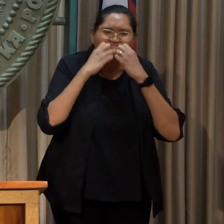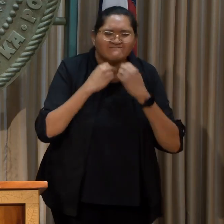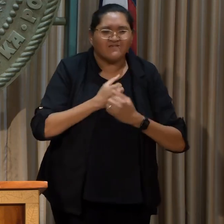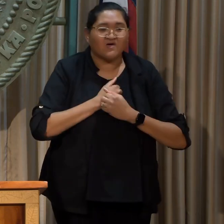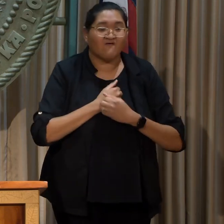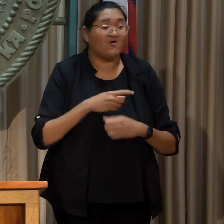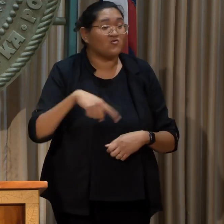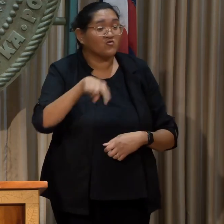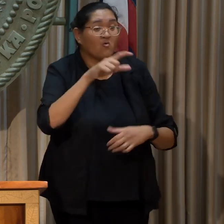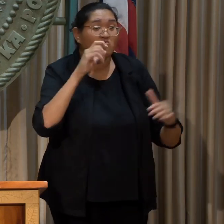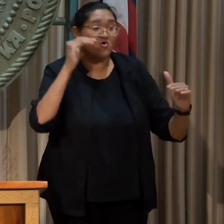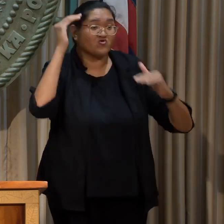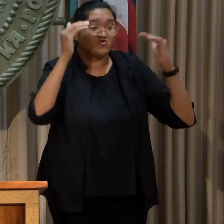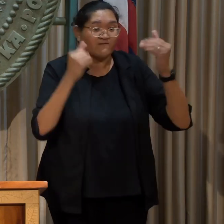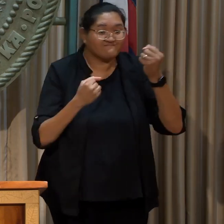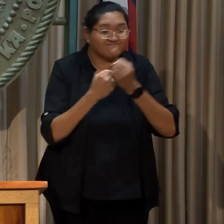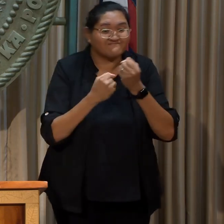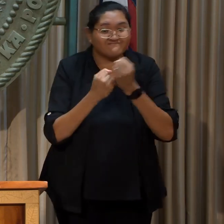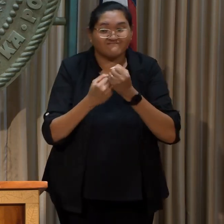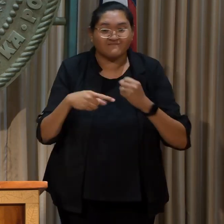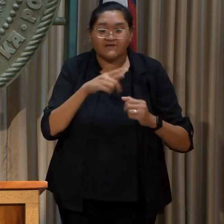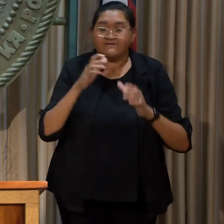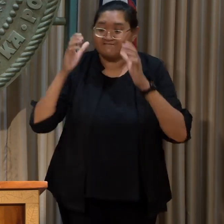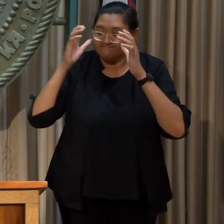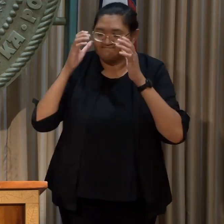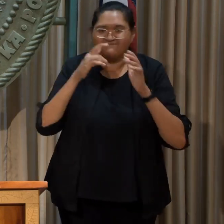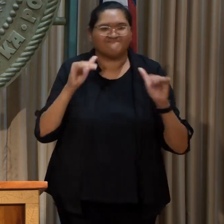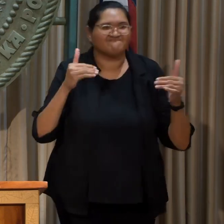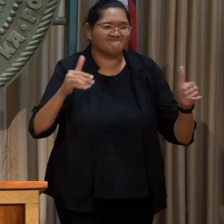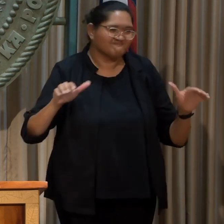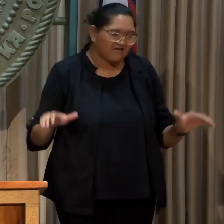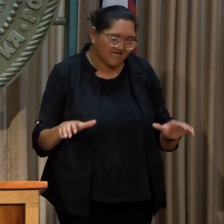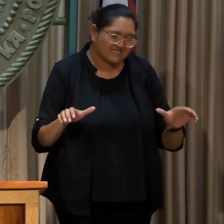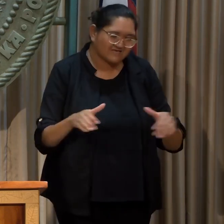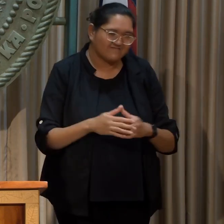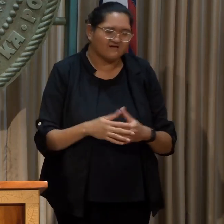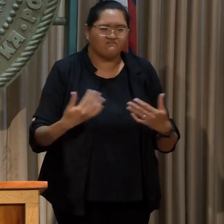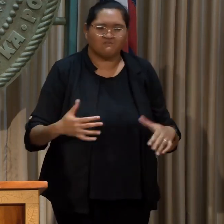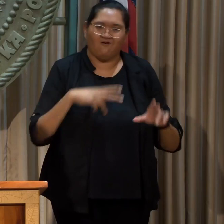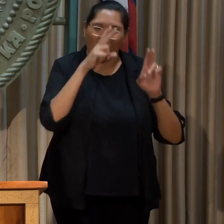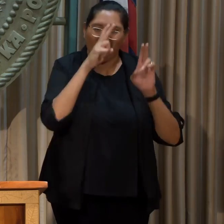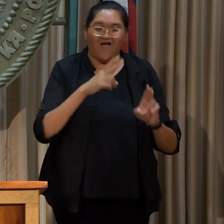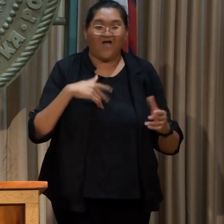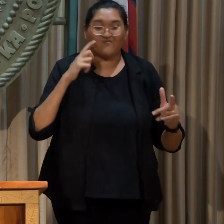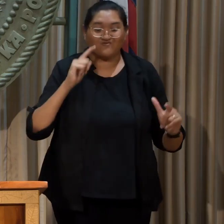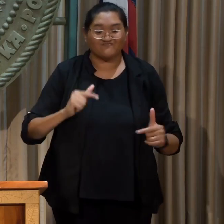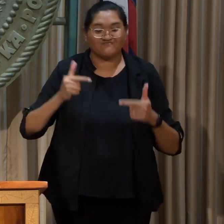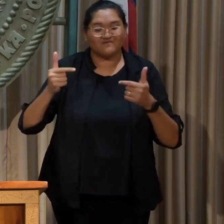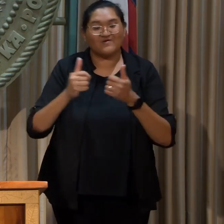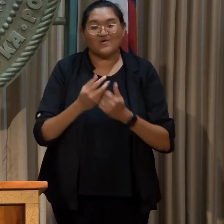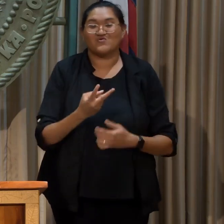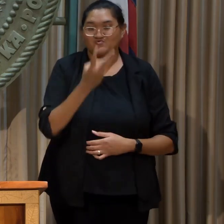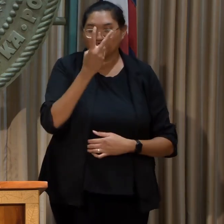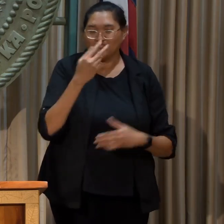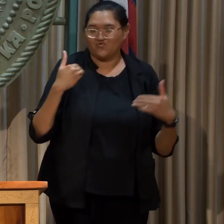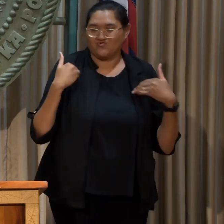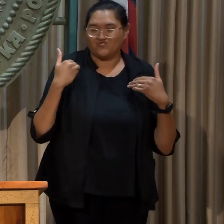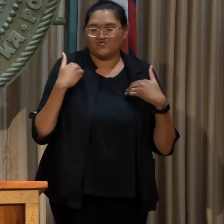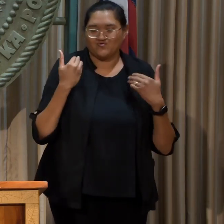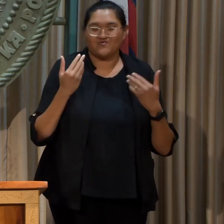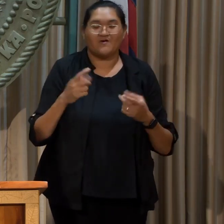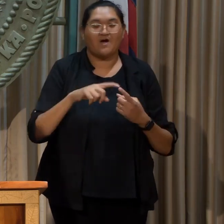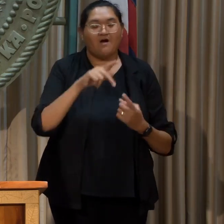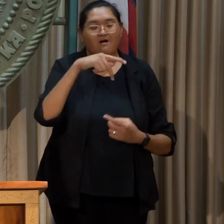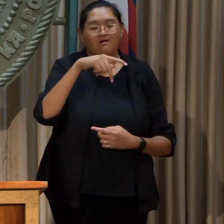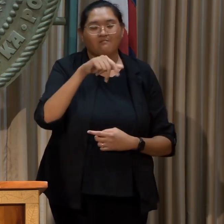to the adults standing with them who listened and acted. I'm honored to turn over the podium to two of our youth plaintiffs,